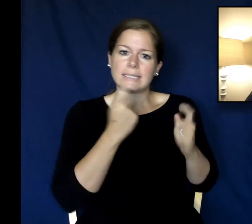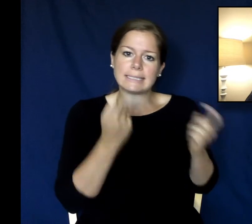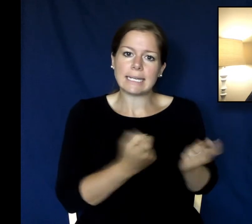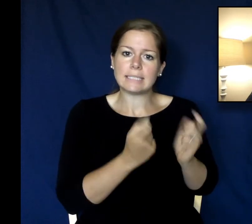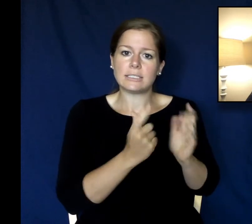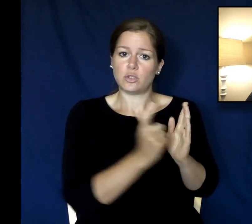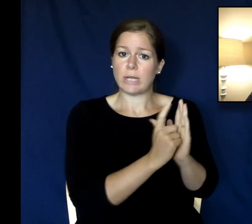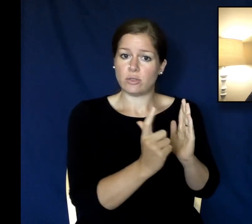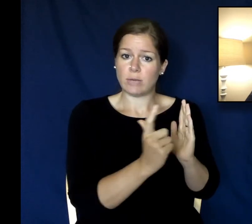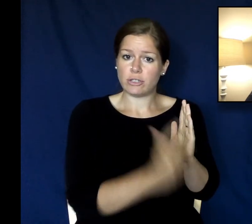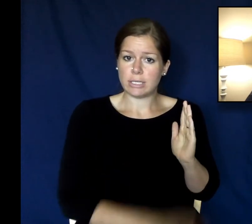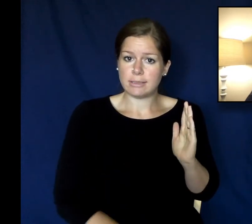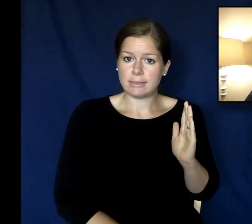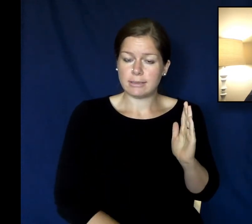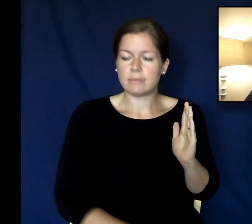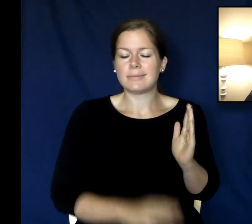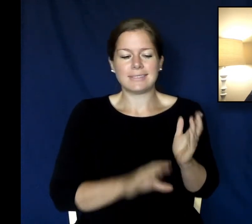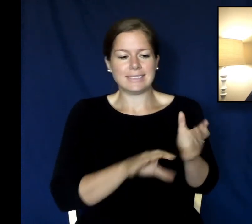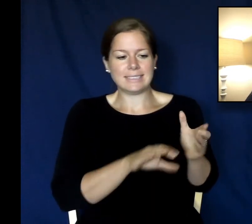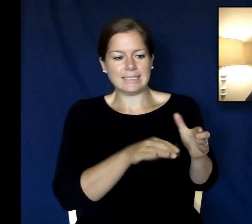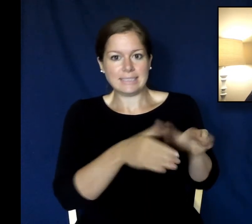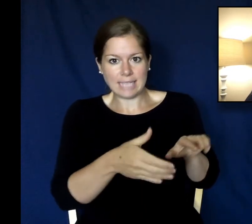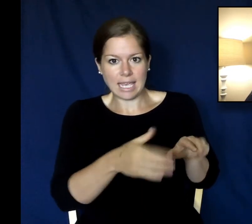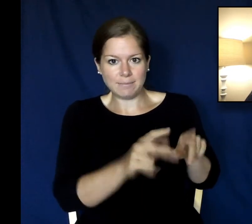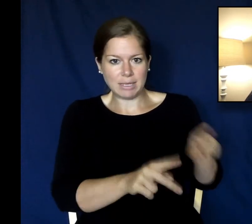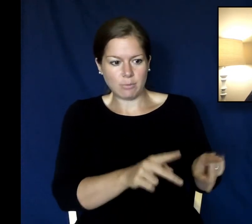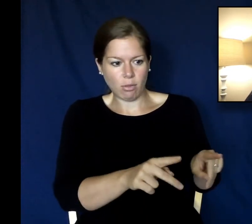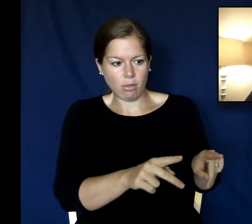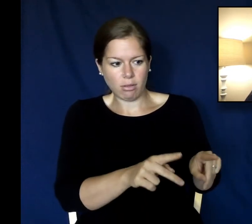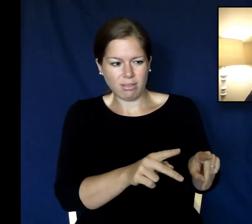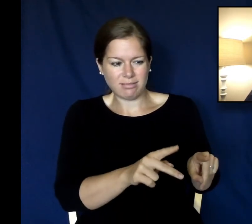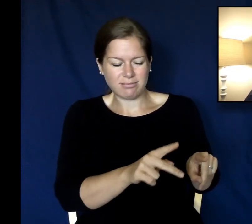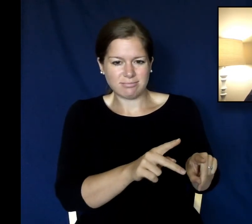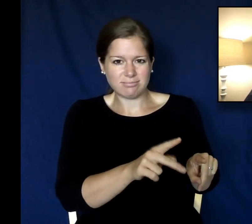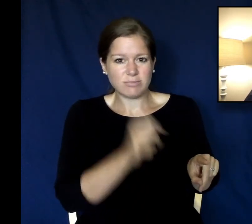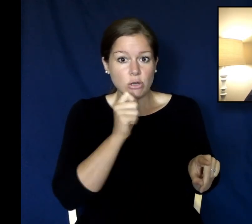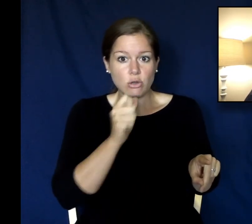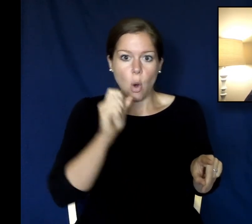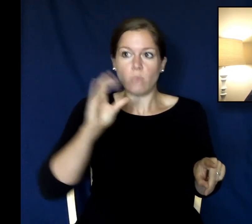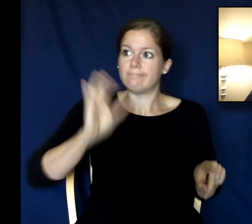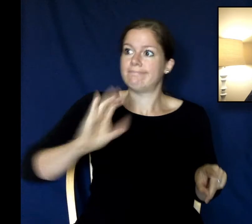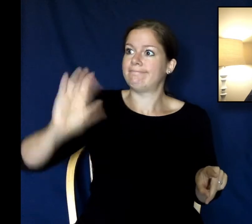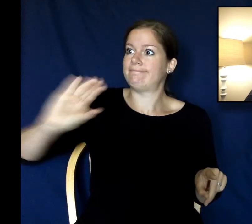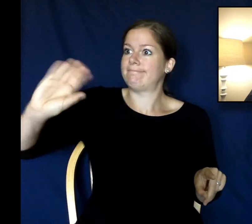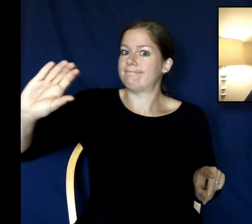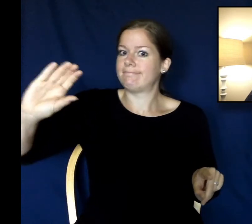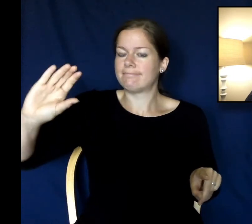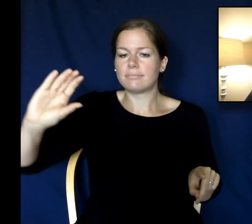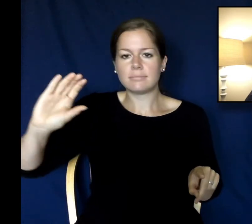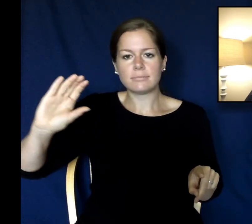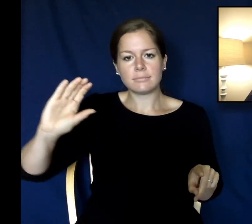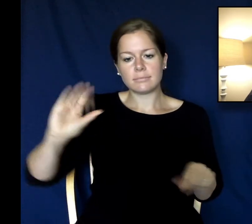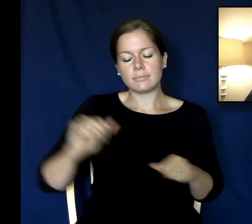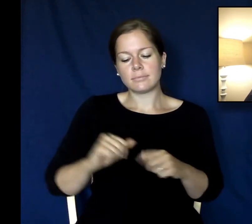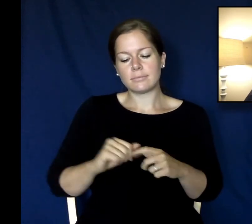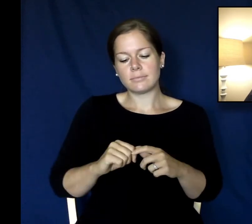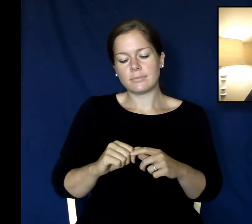chapter 2 we're dead we don't dead people don't seek right dead people don't have eyes to see they don't have ears to hear um